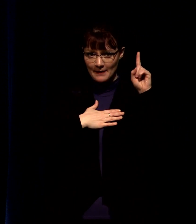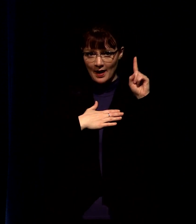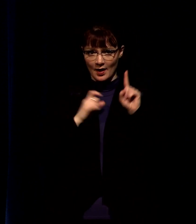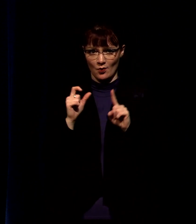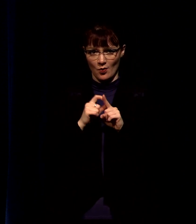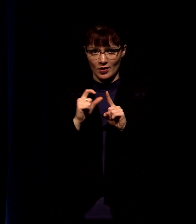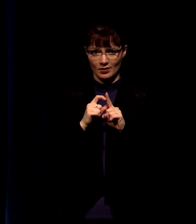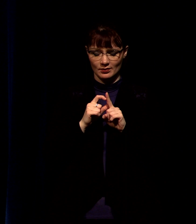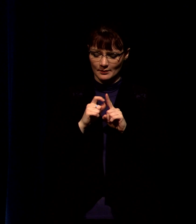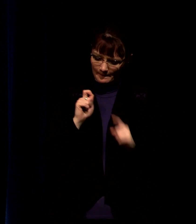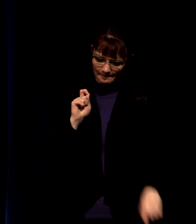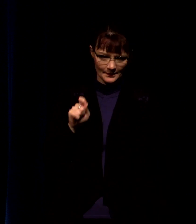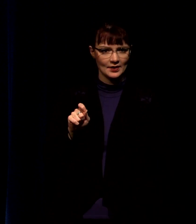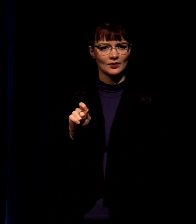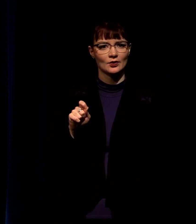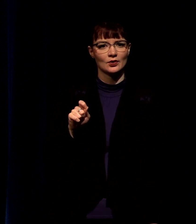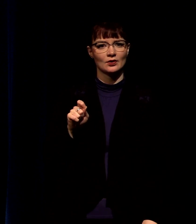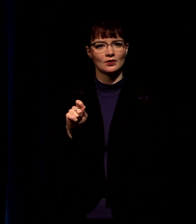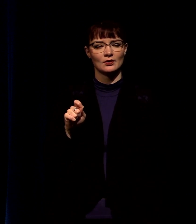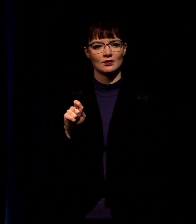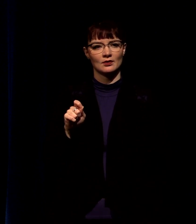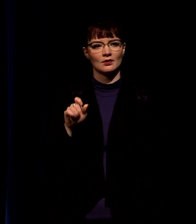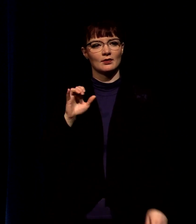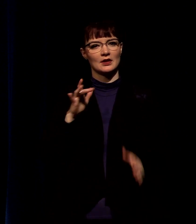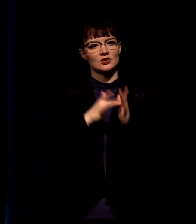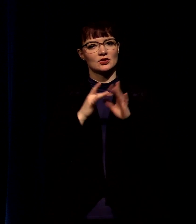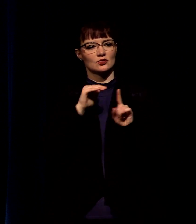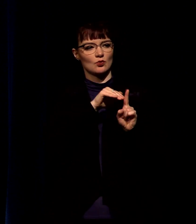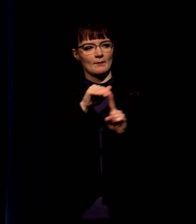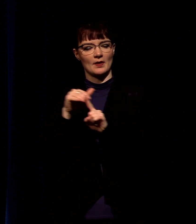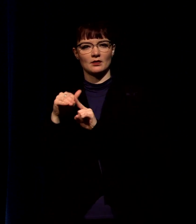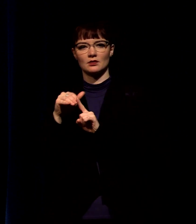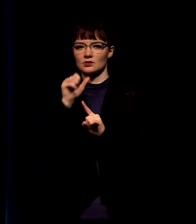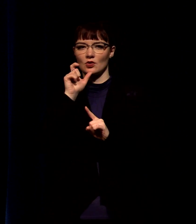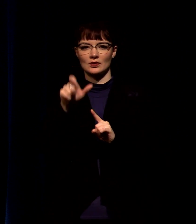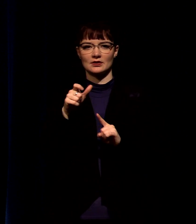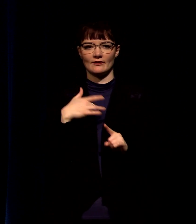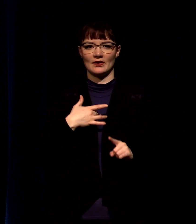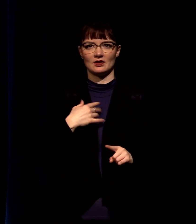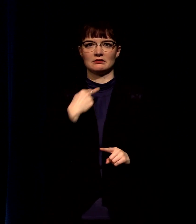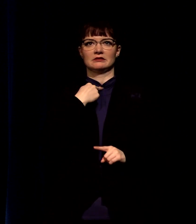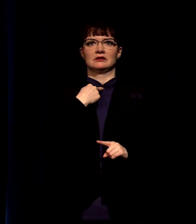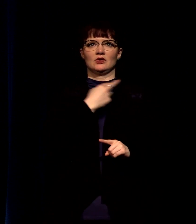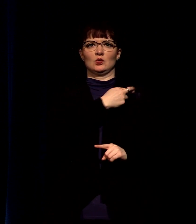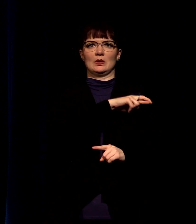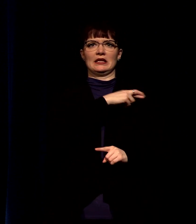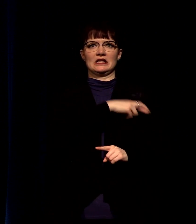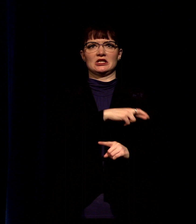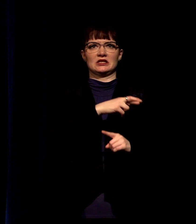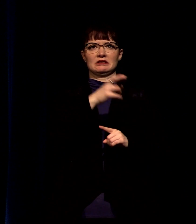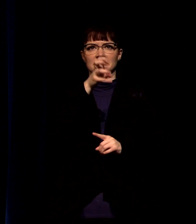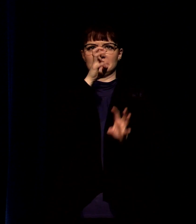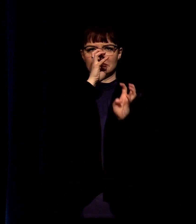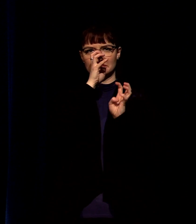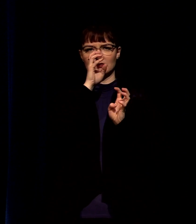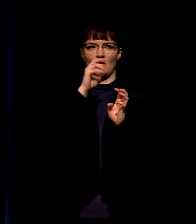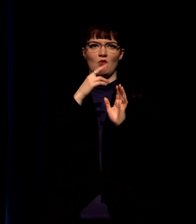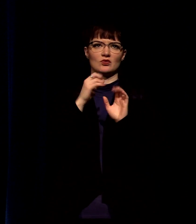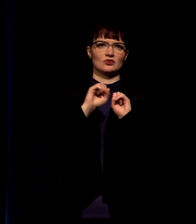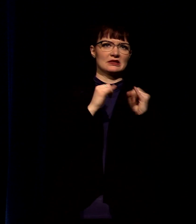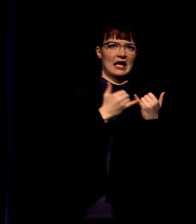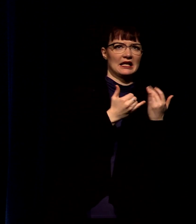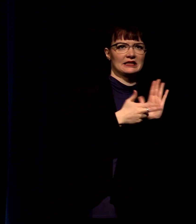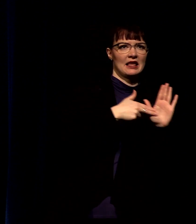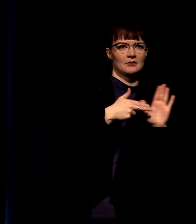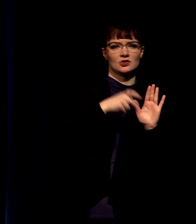and i just see here that i think jesus reminding us that we don't need to be trapped by religion or society's labels we don't always have